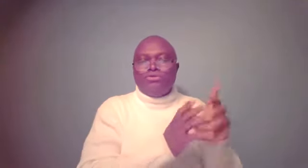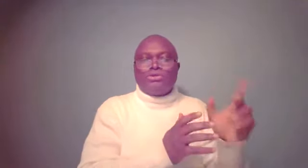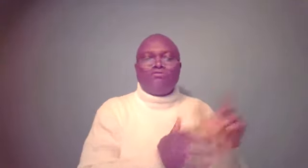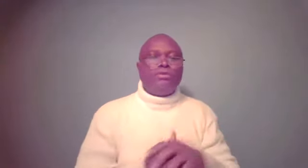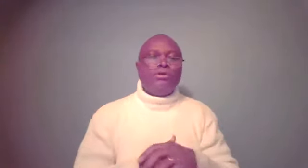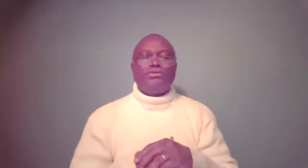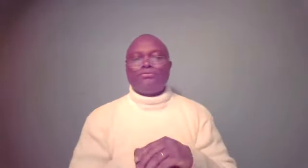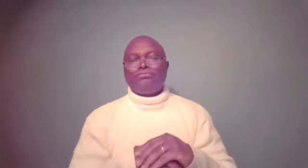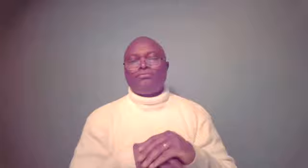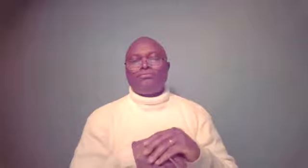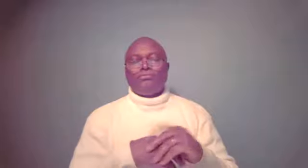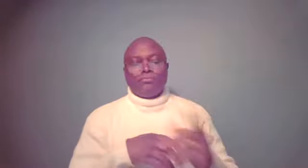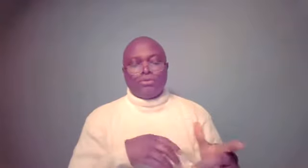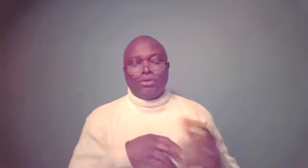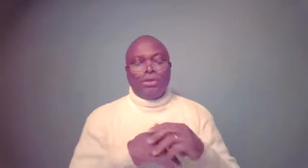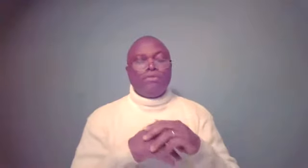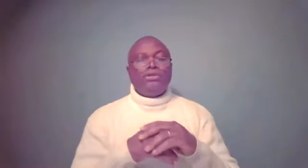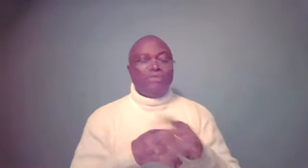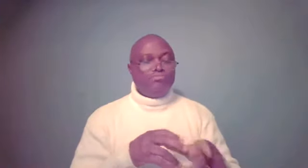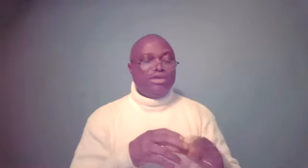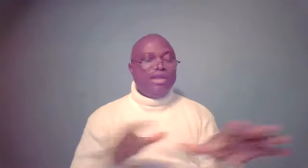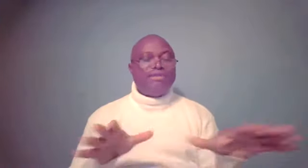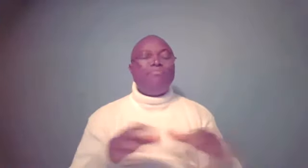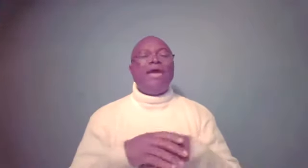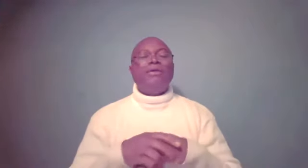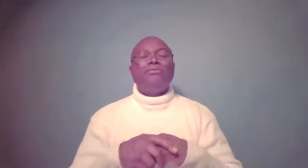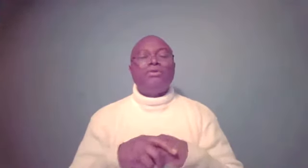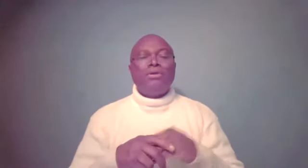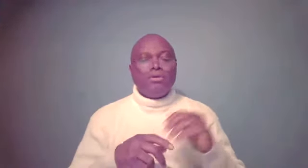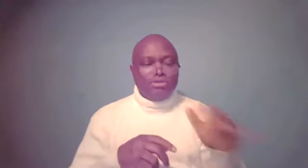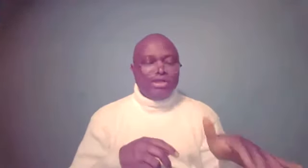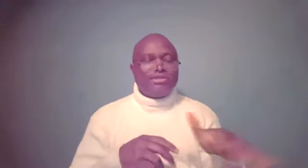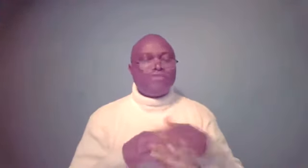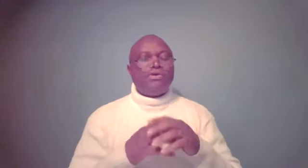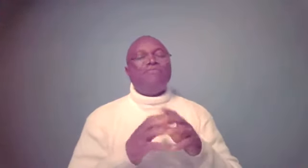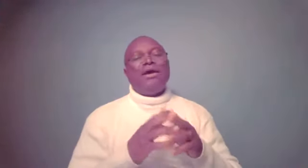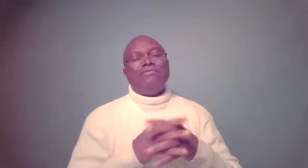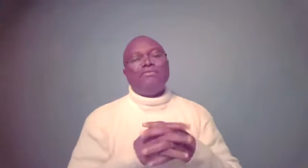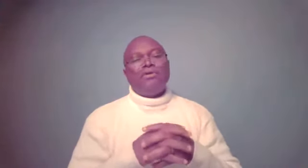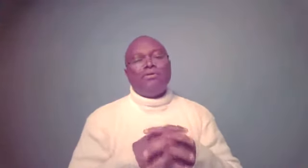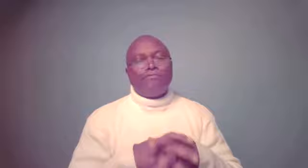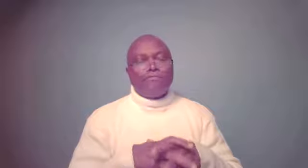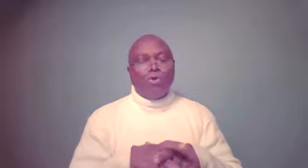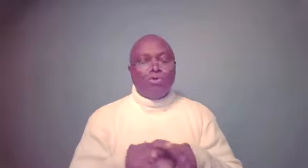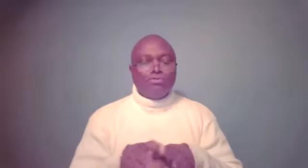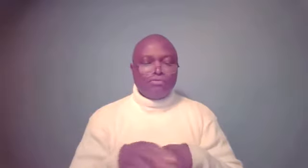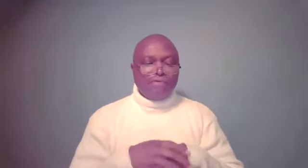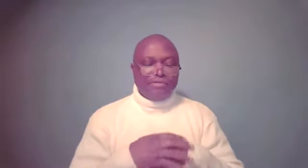Joseph's brothers. He laid it bare, Genesis 45, 4 to 5.